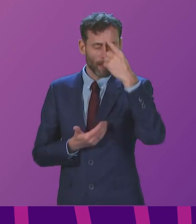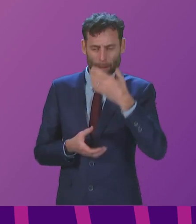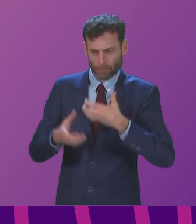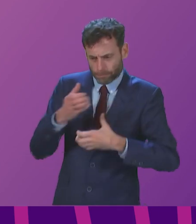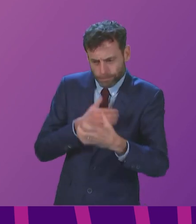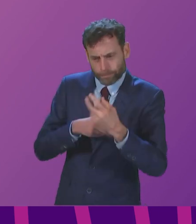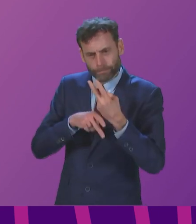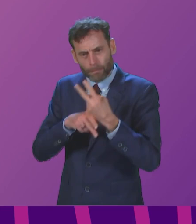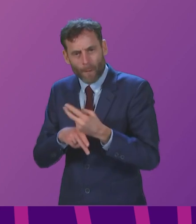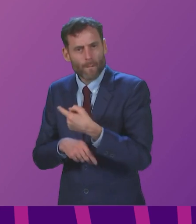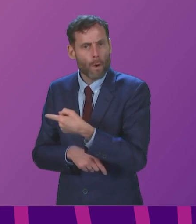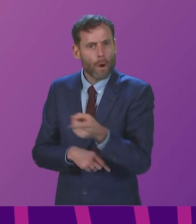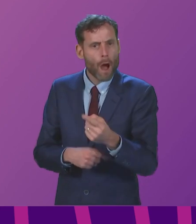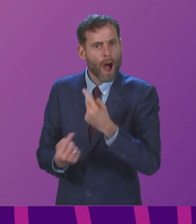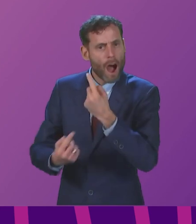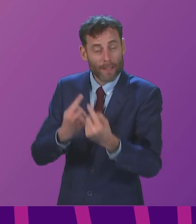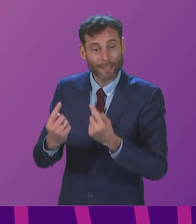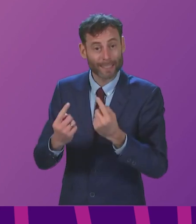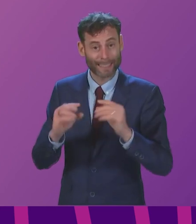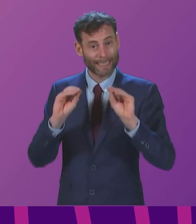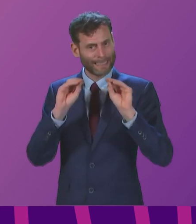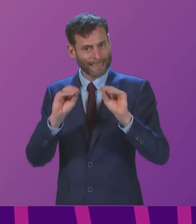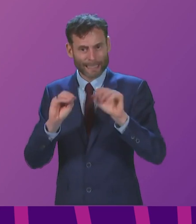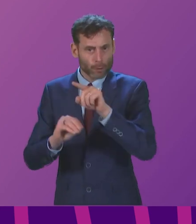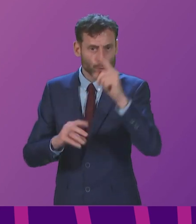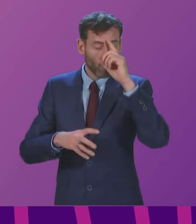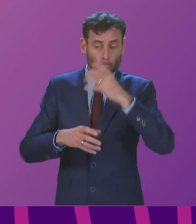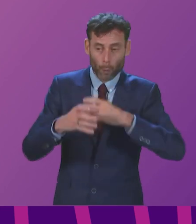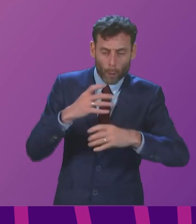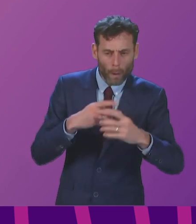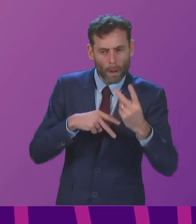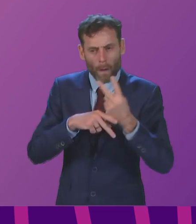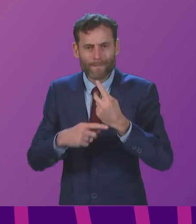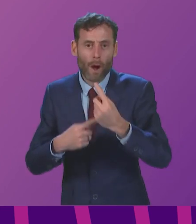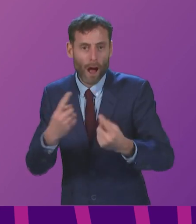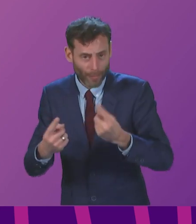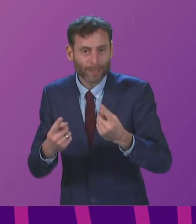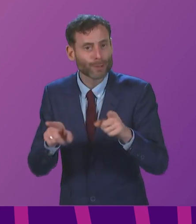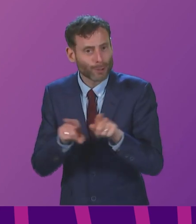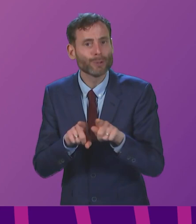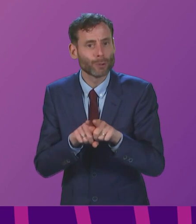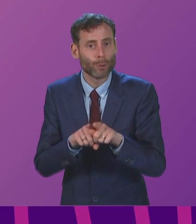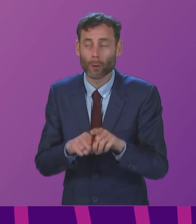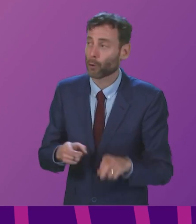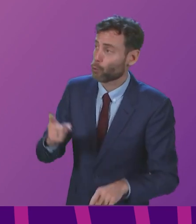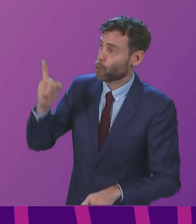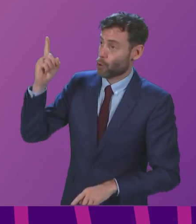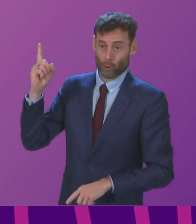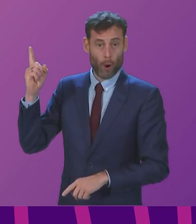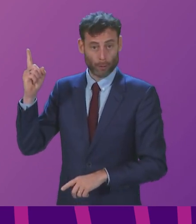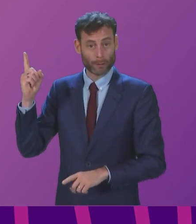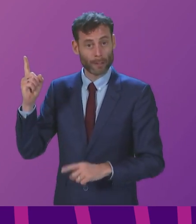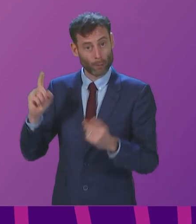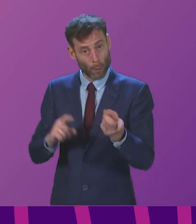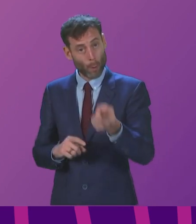teach compassion, and live compassion. God has called you to serve the people in Scotland.